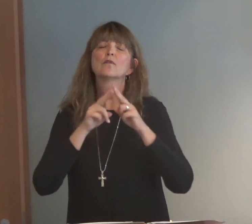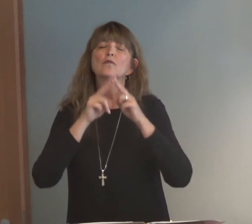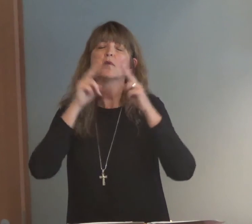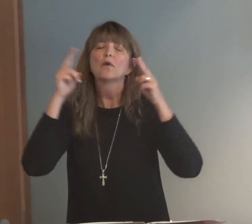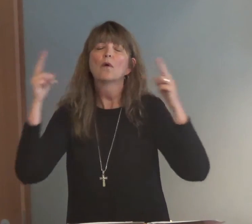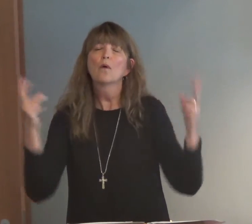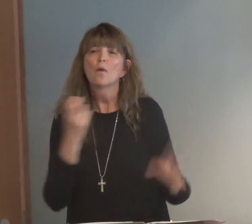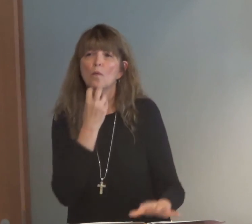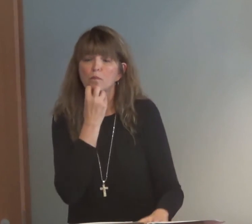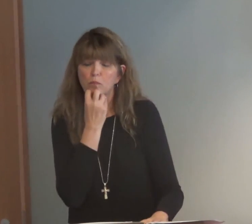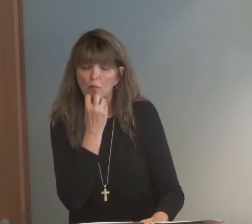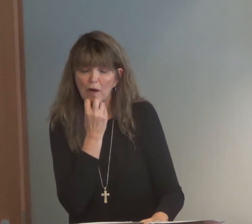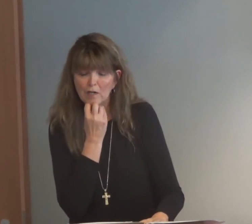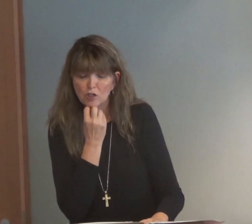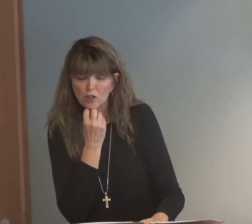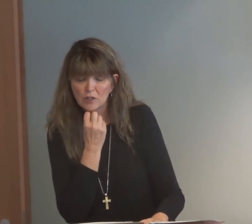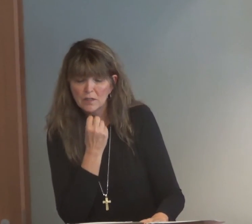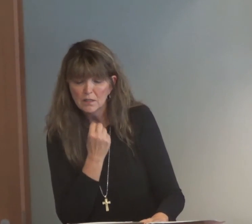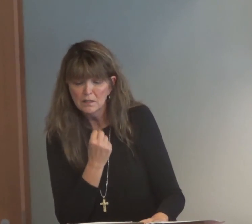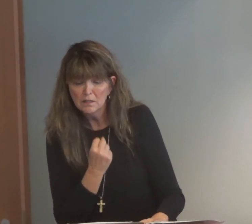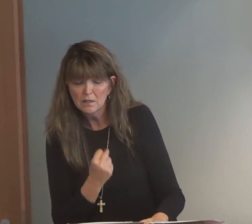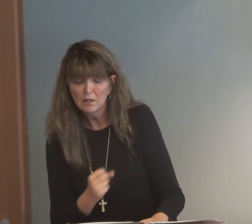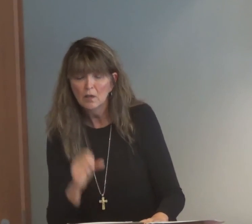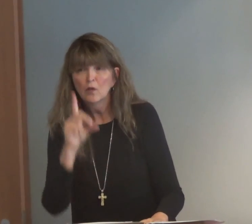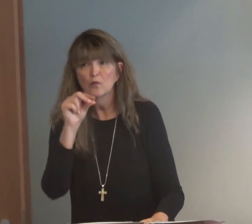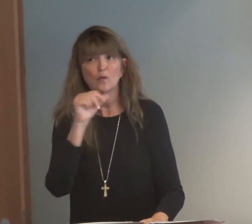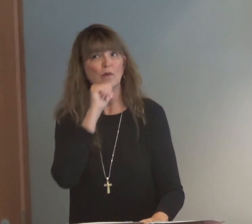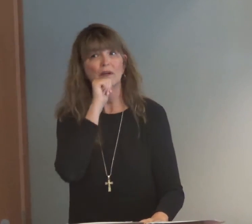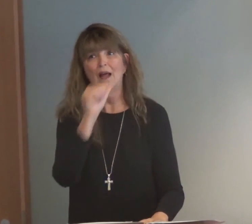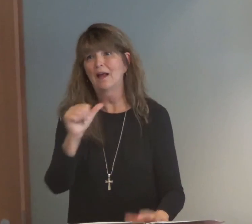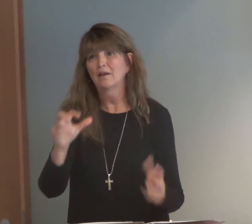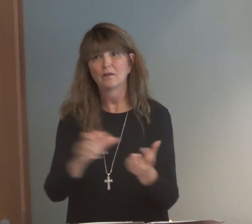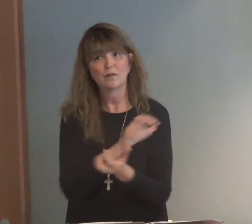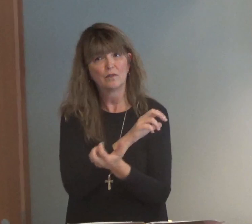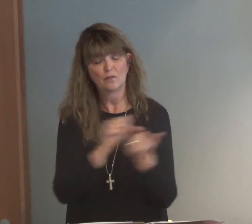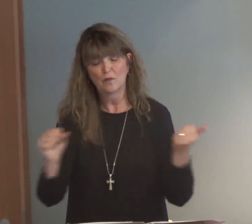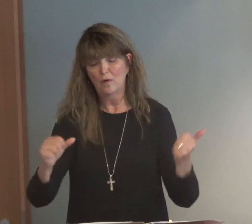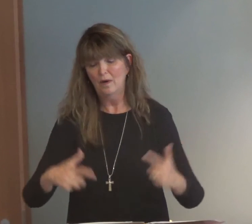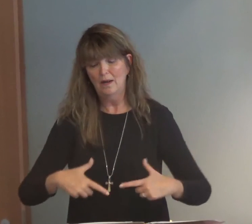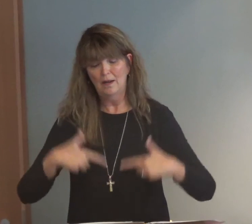Life is so very precious. Do not destroy it.